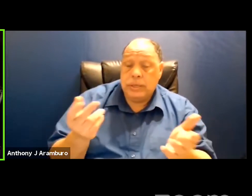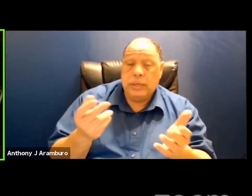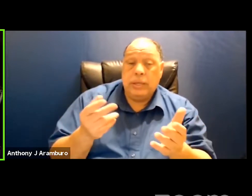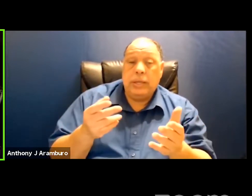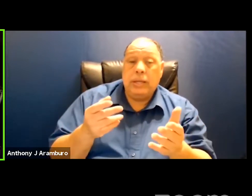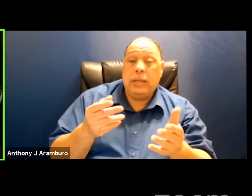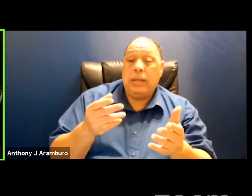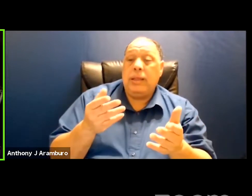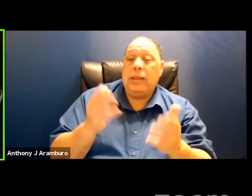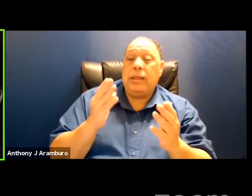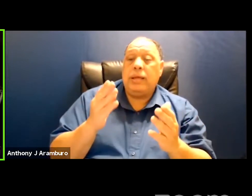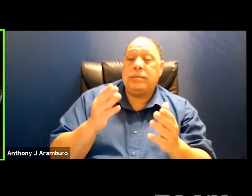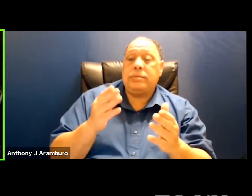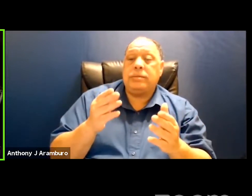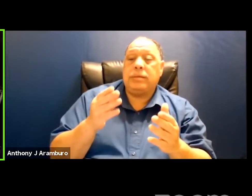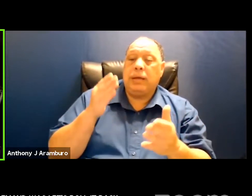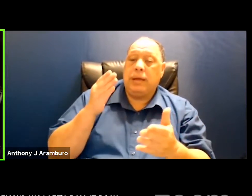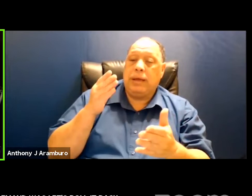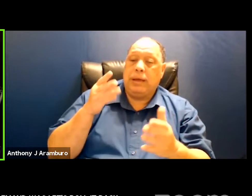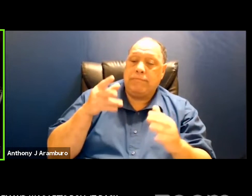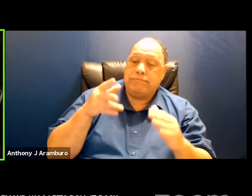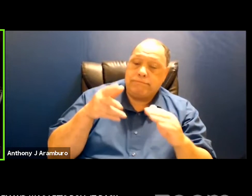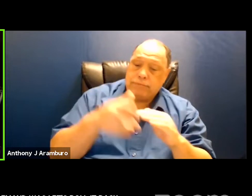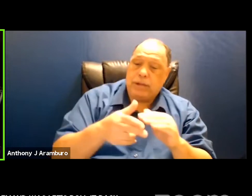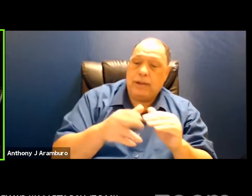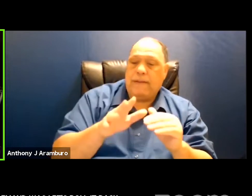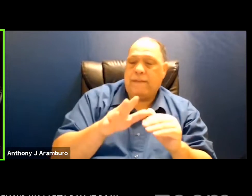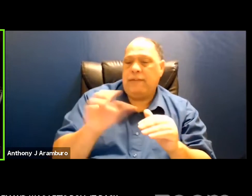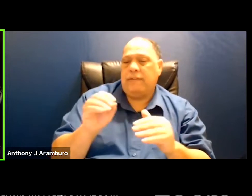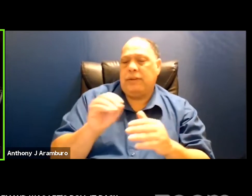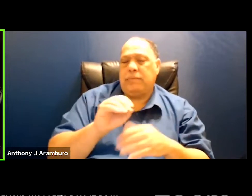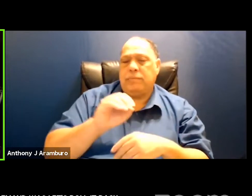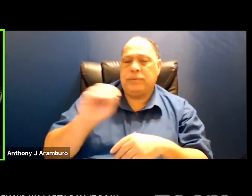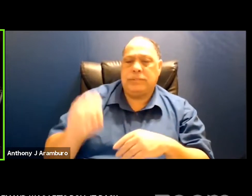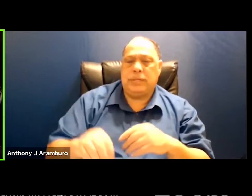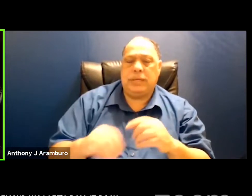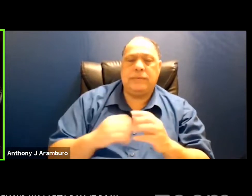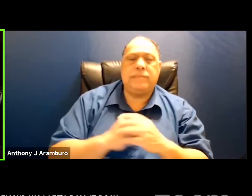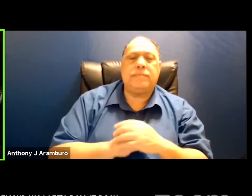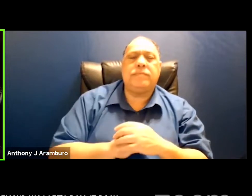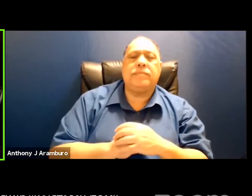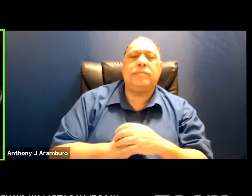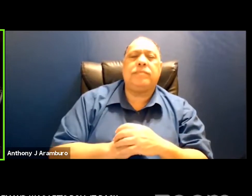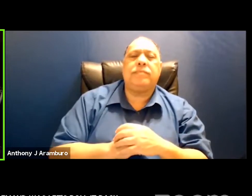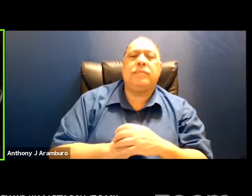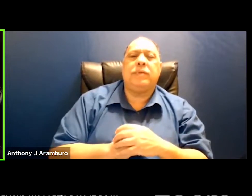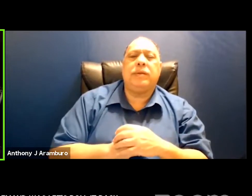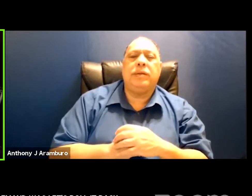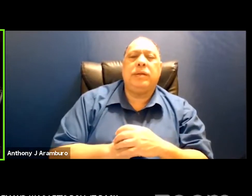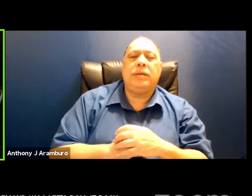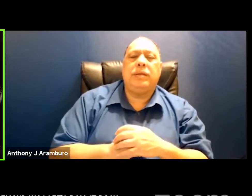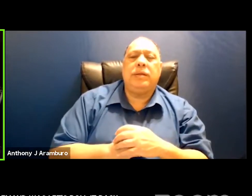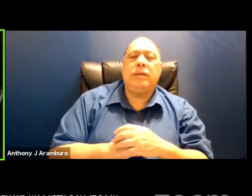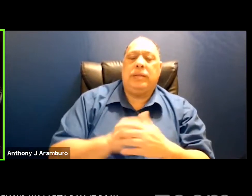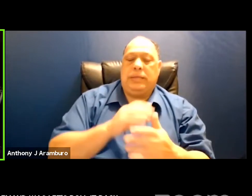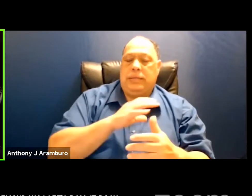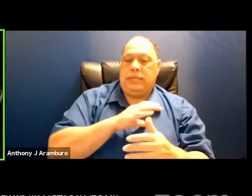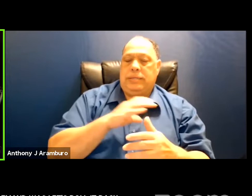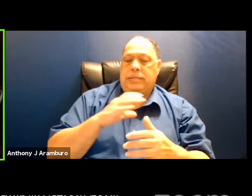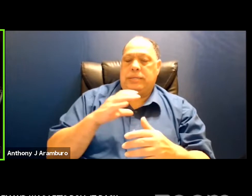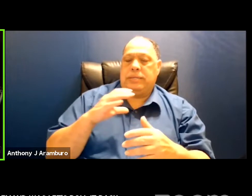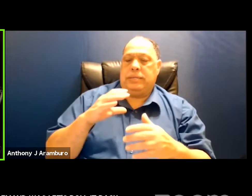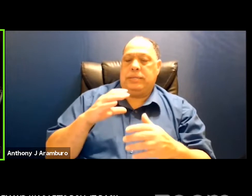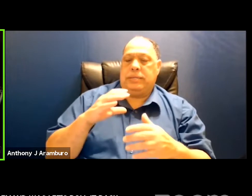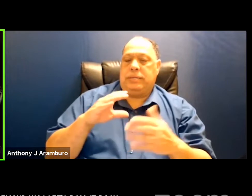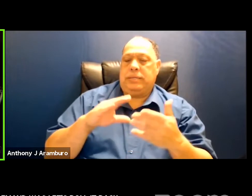you know 50 cut uh defunding of the police and of course um city council and the people involved